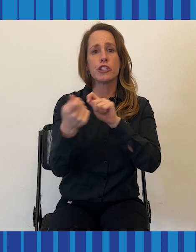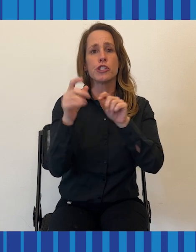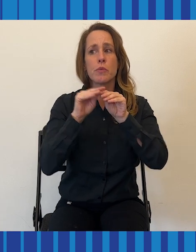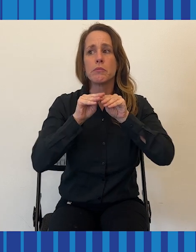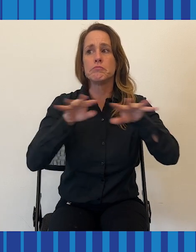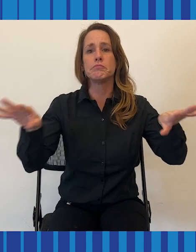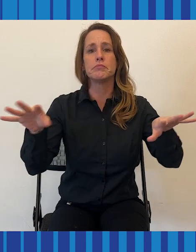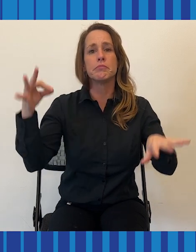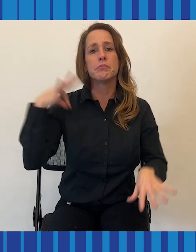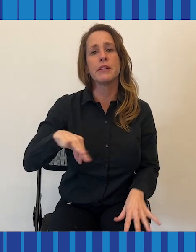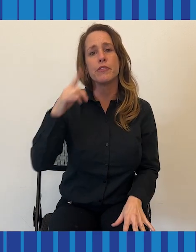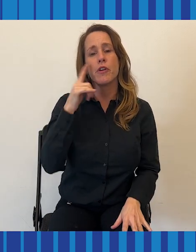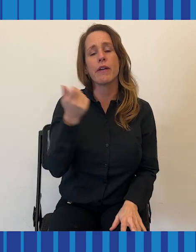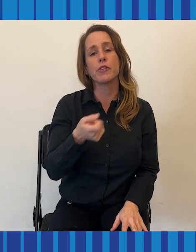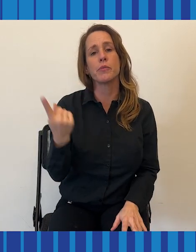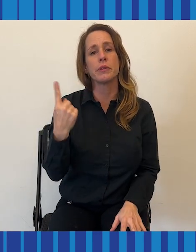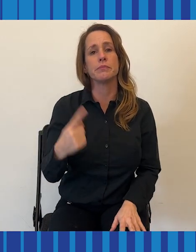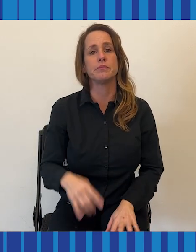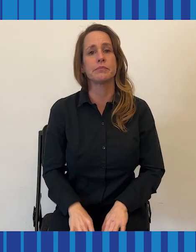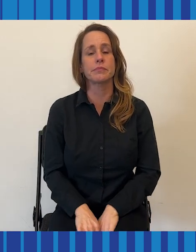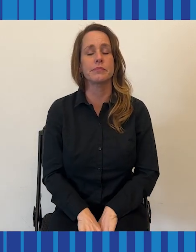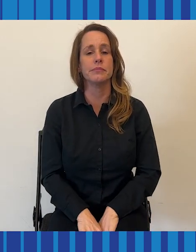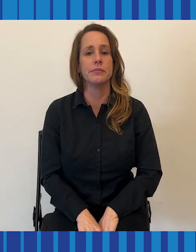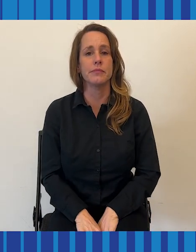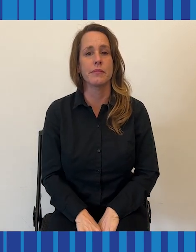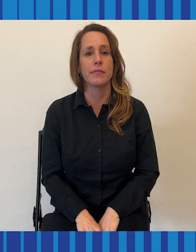changes turn out to be better for everybody.